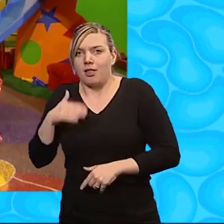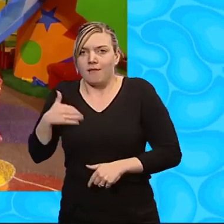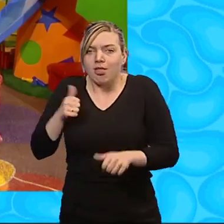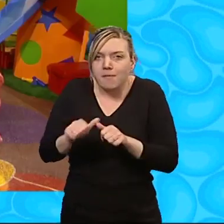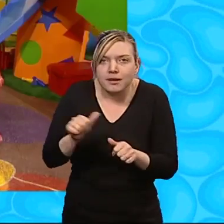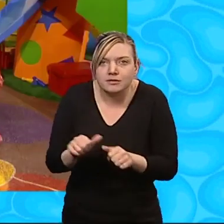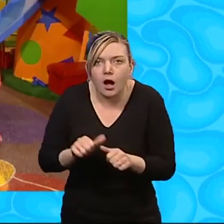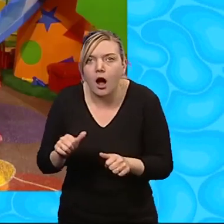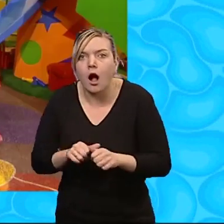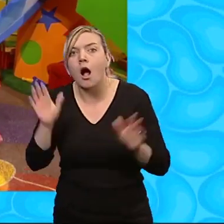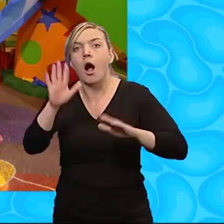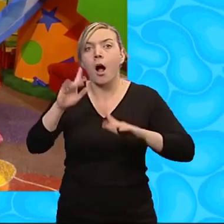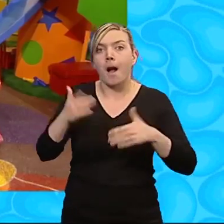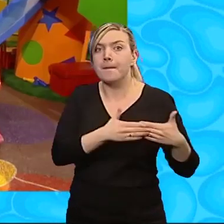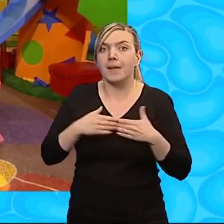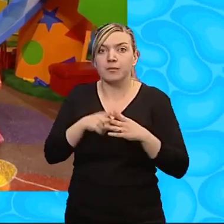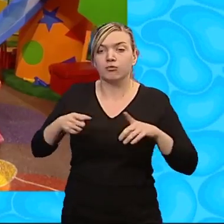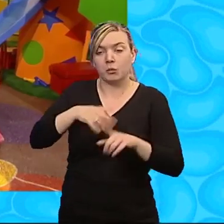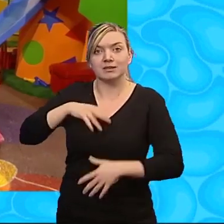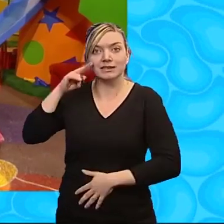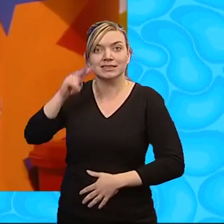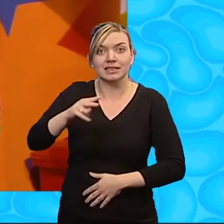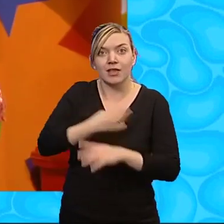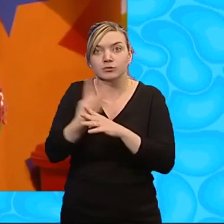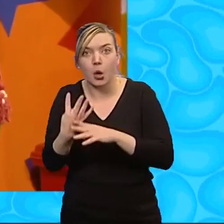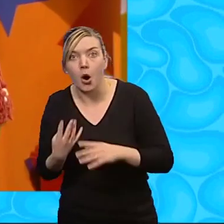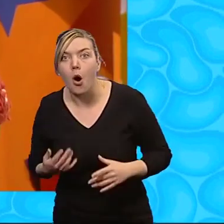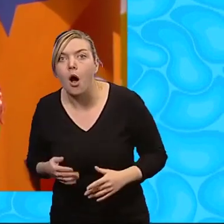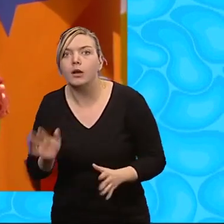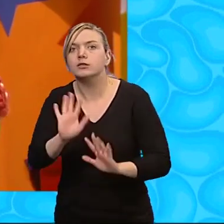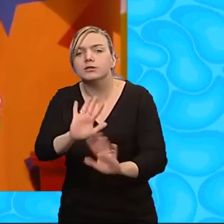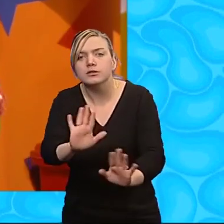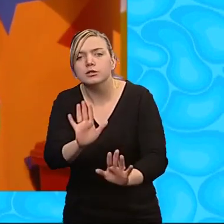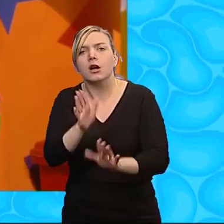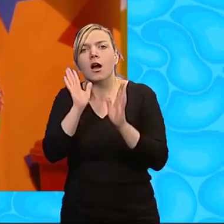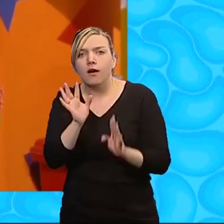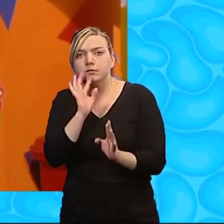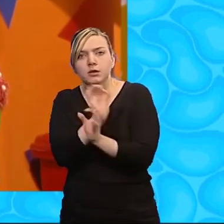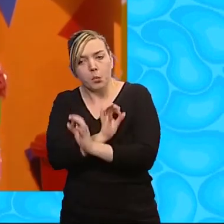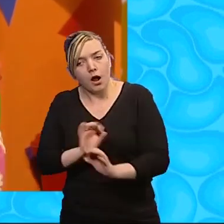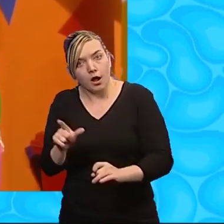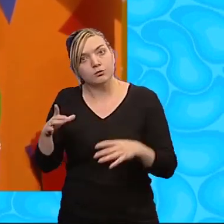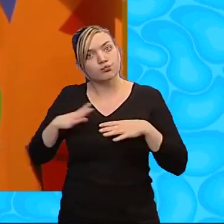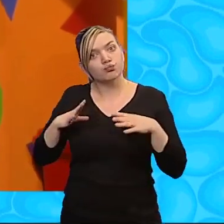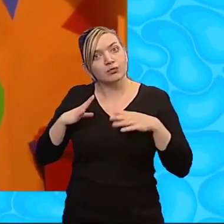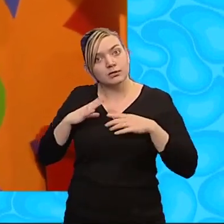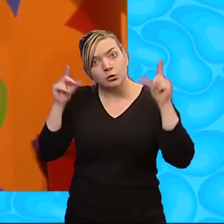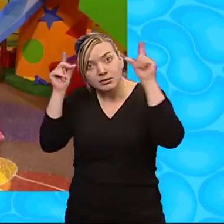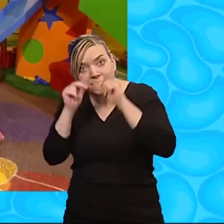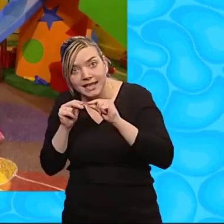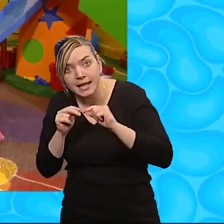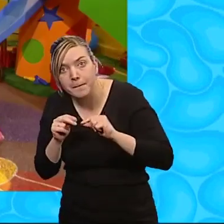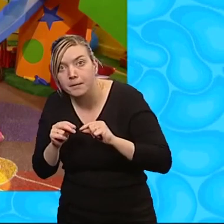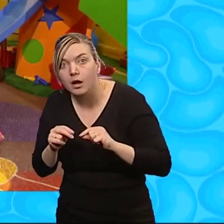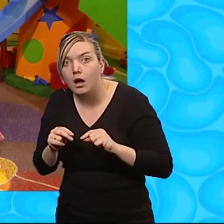Fizz! Oh, baby Rocky wants to see the hedgehog. Yeah. Fella, you have to be really quiet because she's about to go to